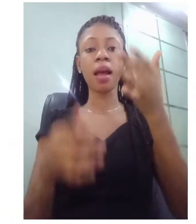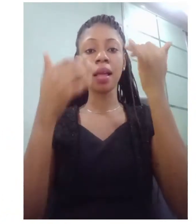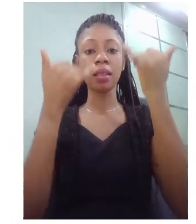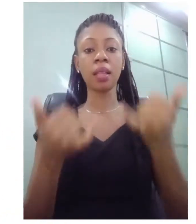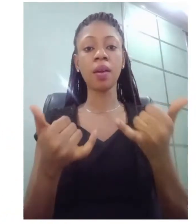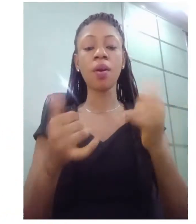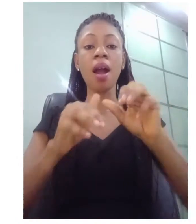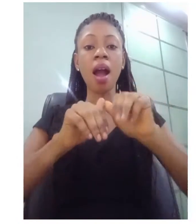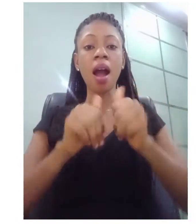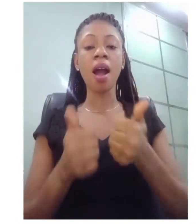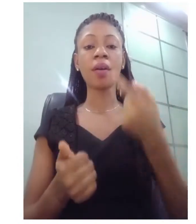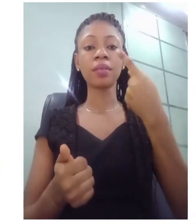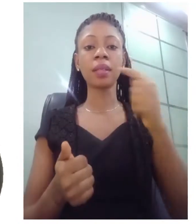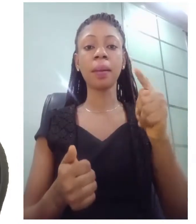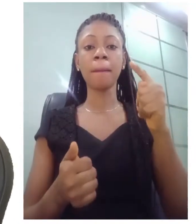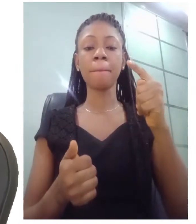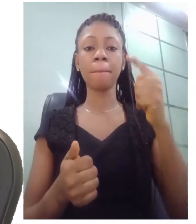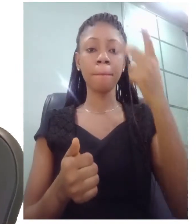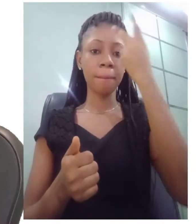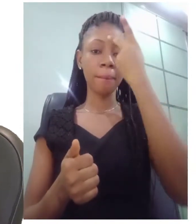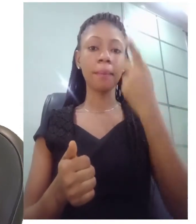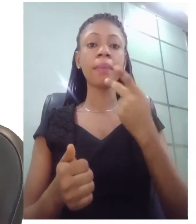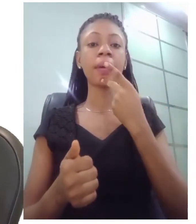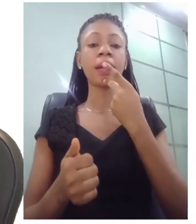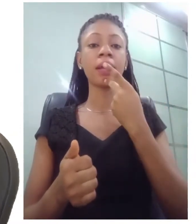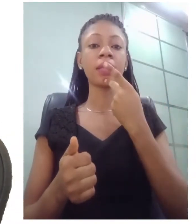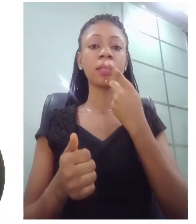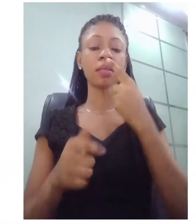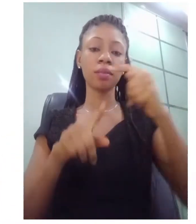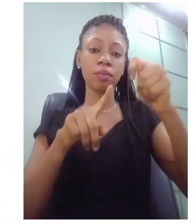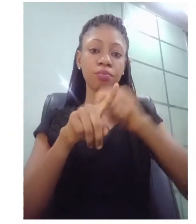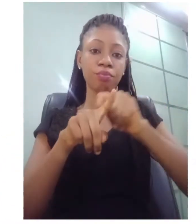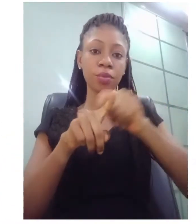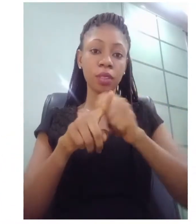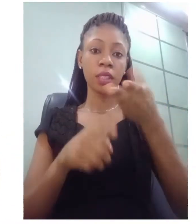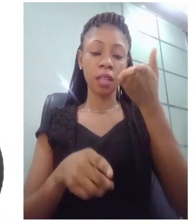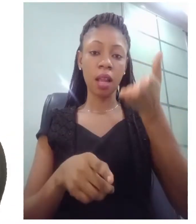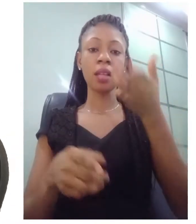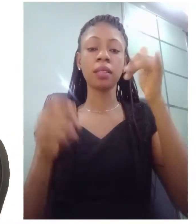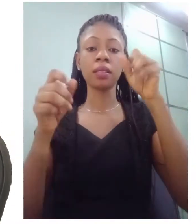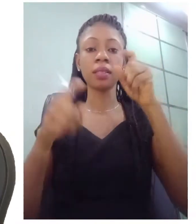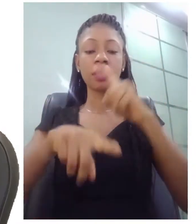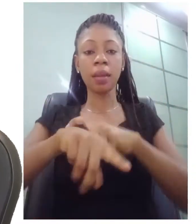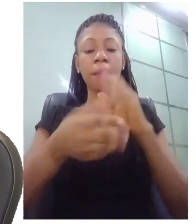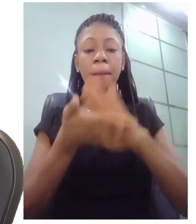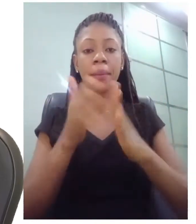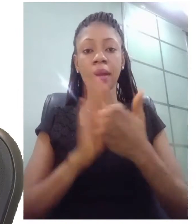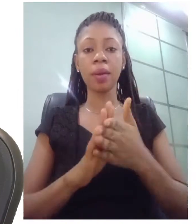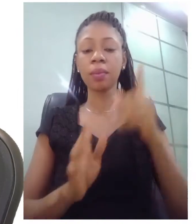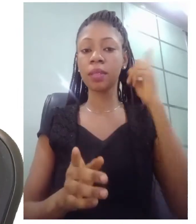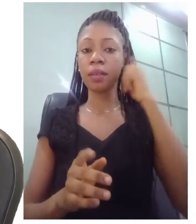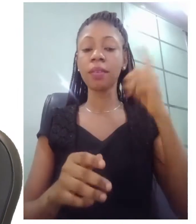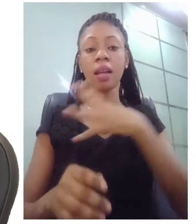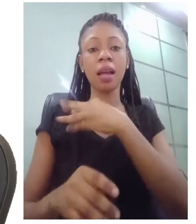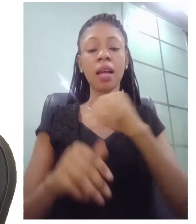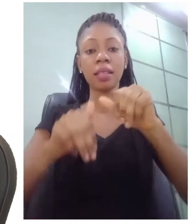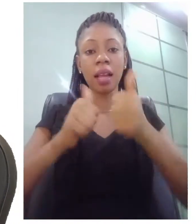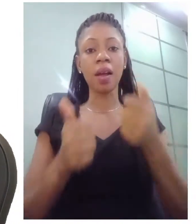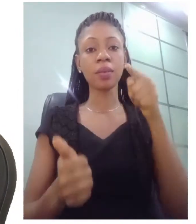how the parents treated her when she became deaf, how she learned sign language because already you know